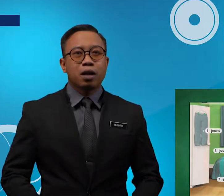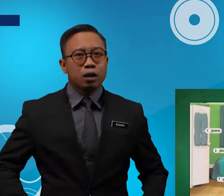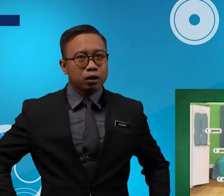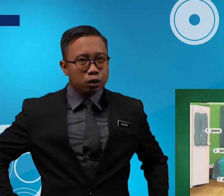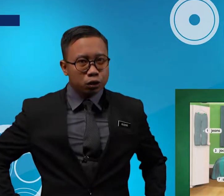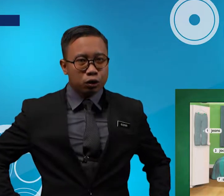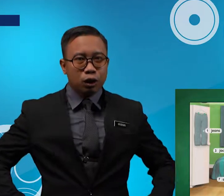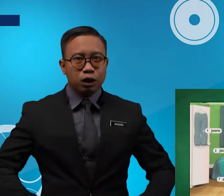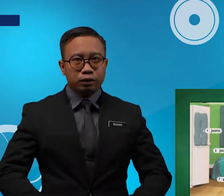shorts,